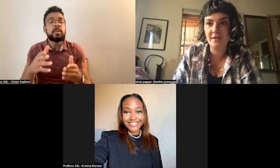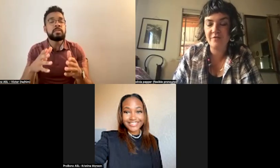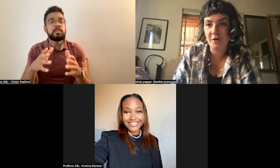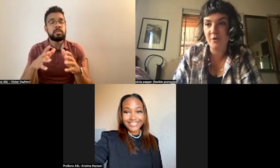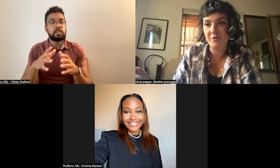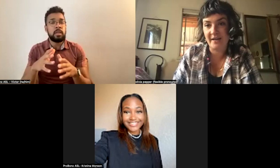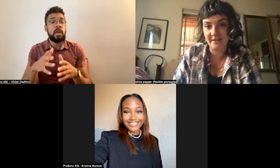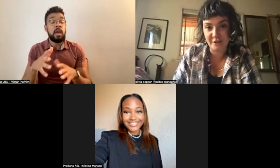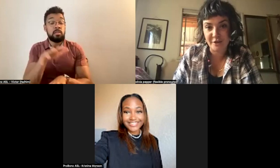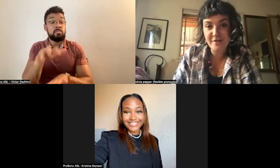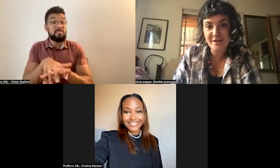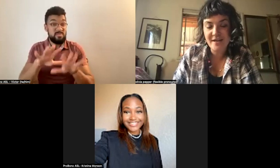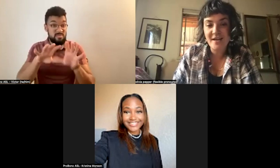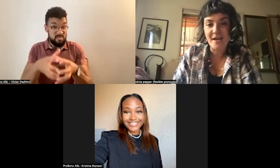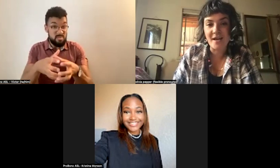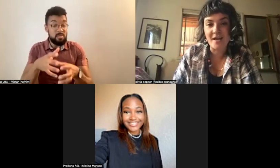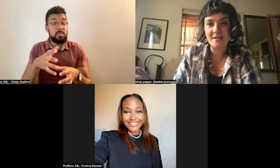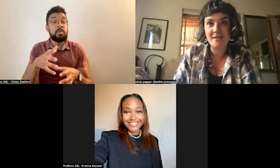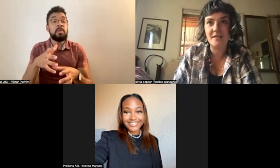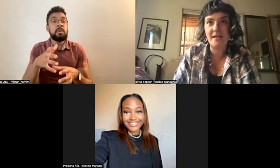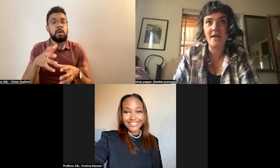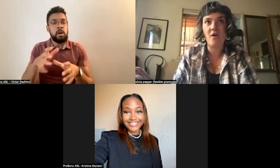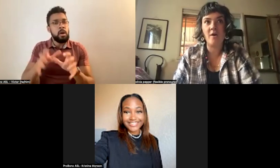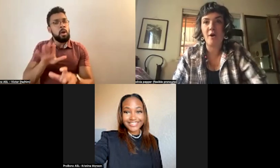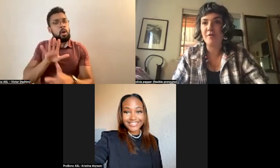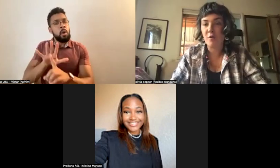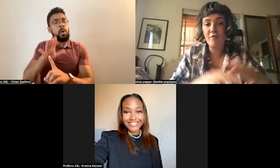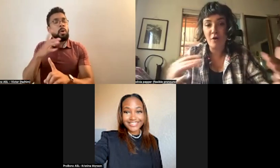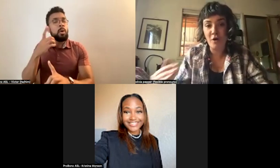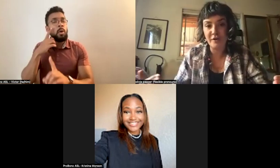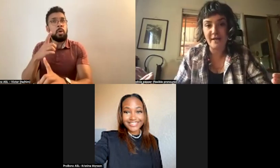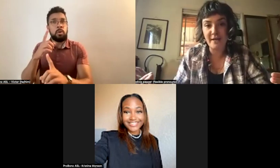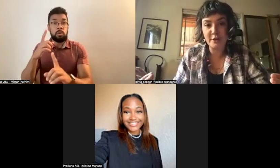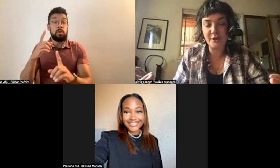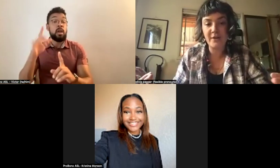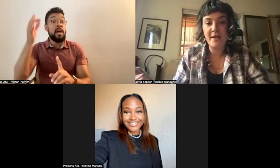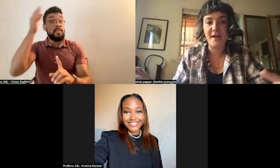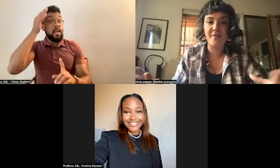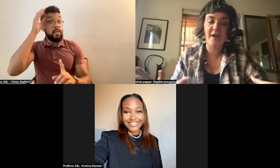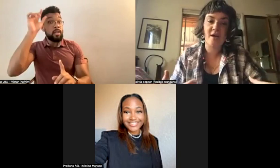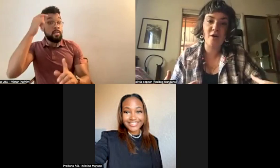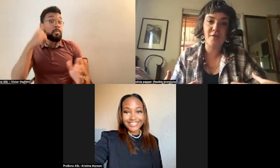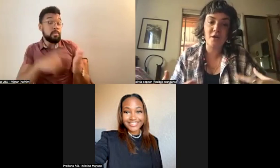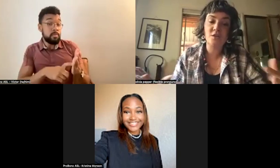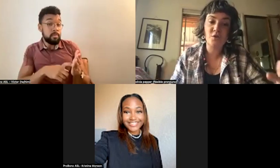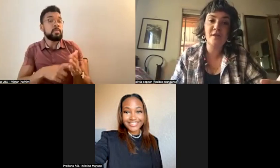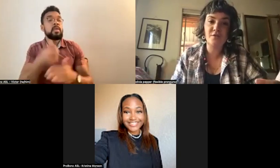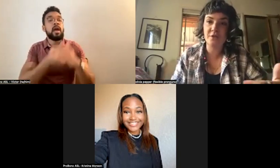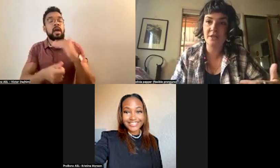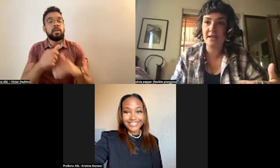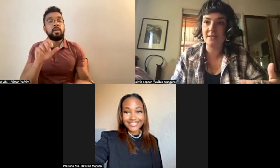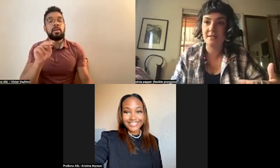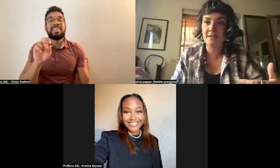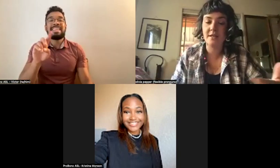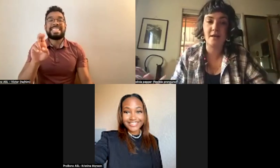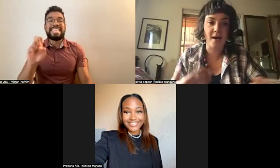federal recognition. And they are part of the overall Ndei nation, and they are the custodians for